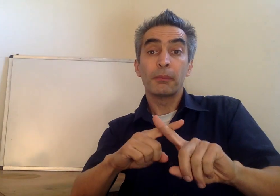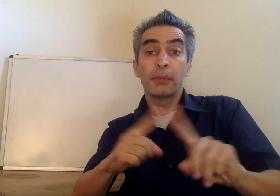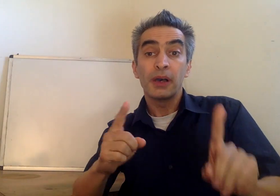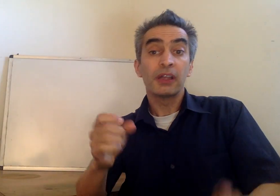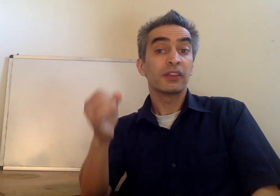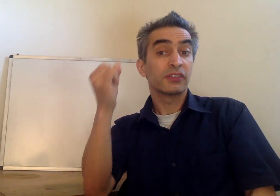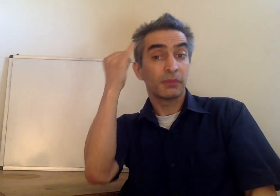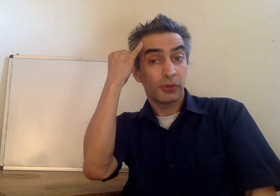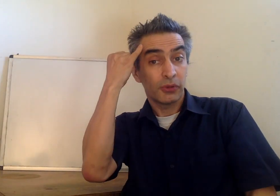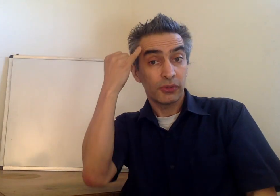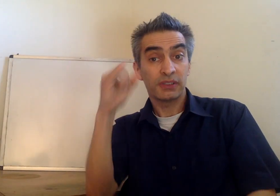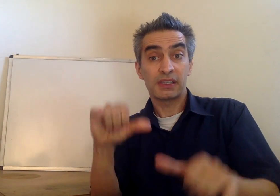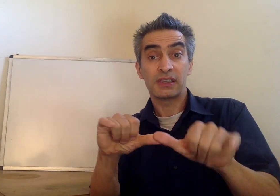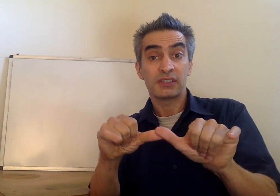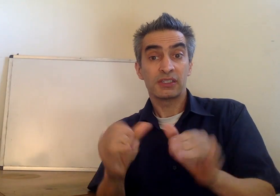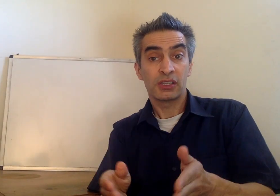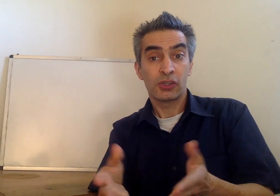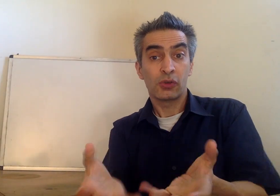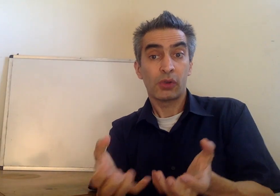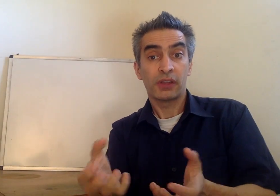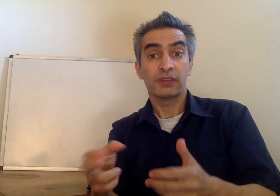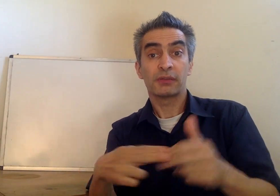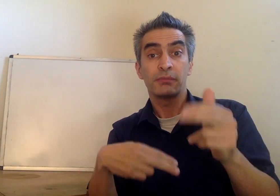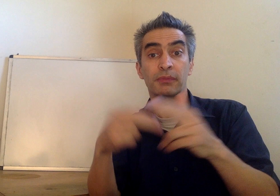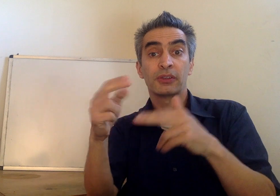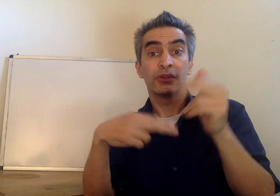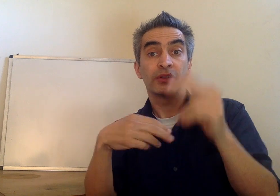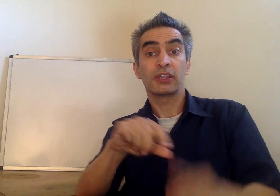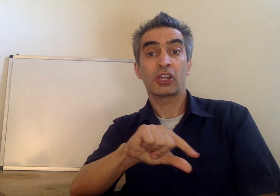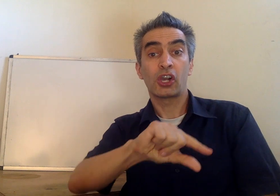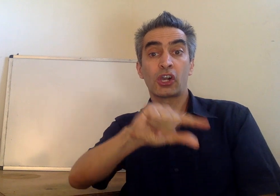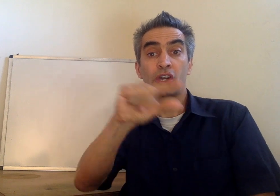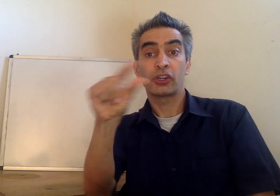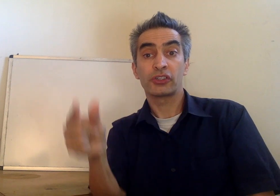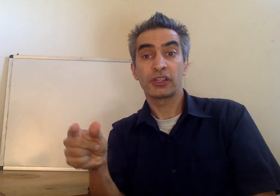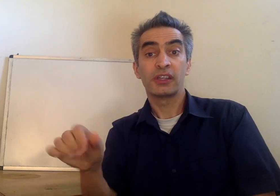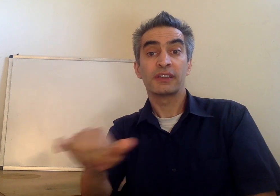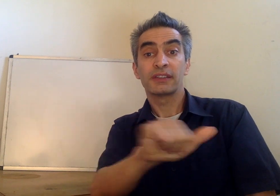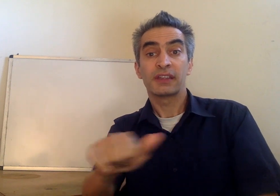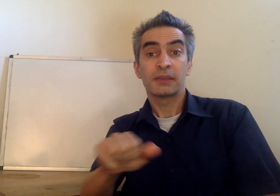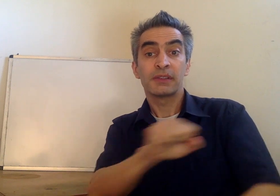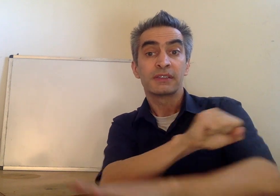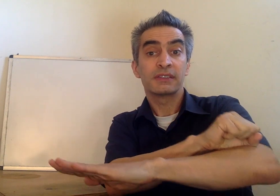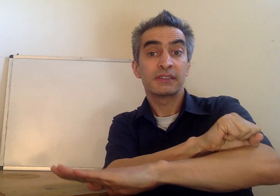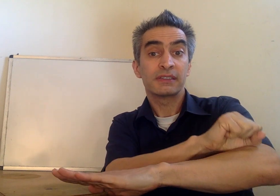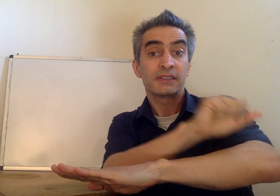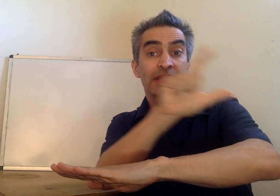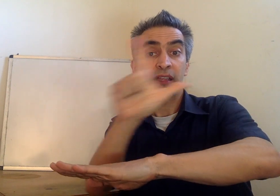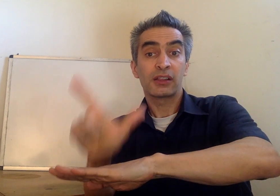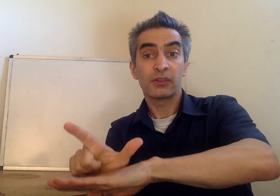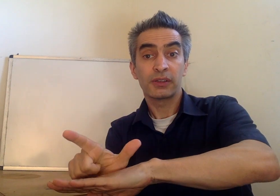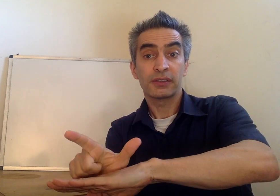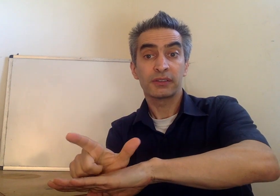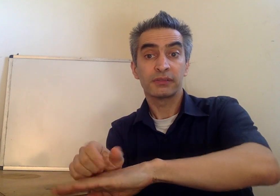But, suppose an engineer wants to make a building with an arch the same as you might see in St. Louis.